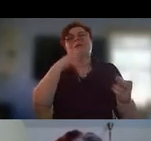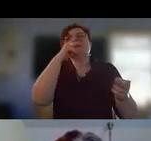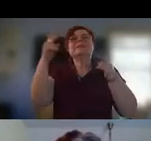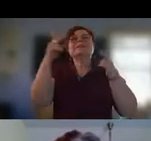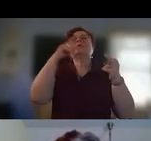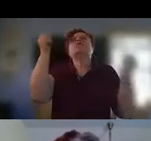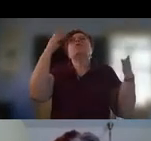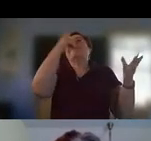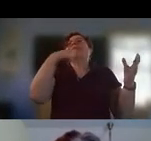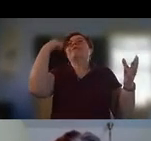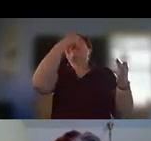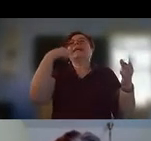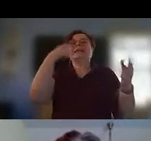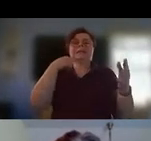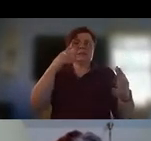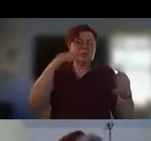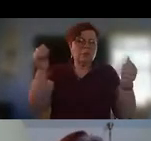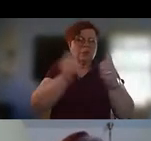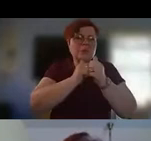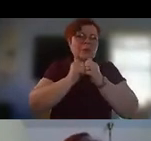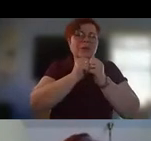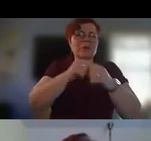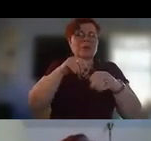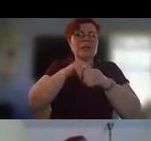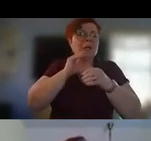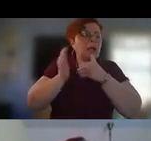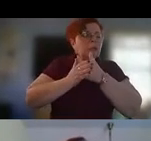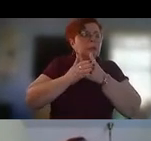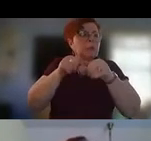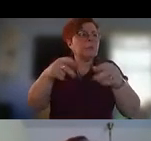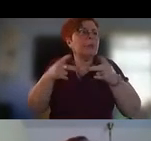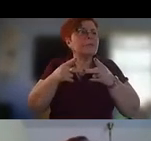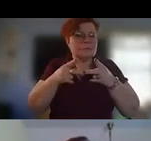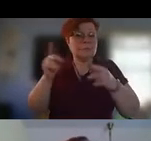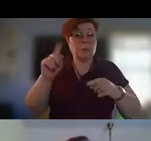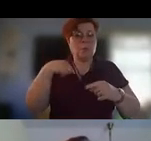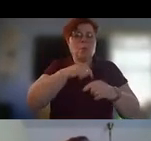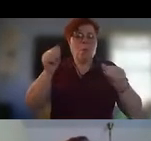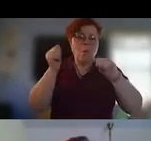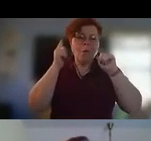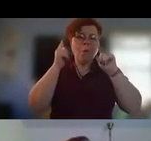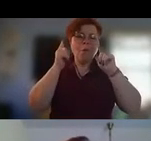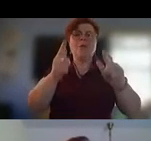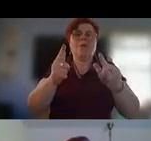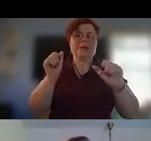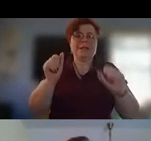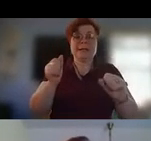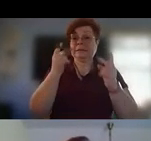in such an intimate um an intimate place where we can all uh see each other and